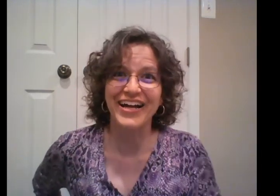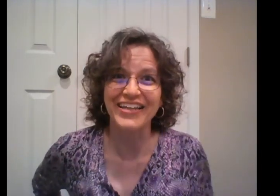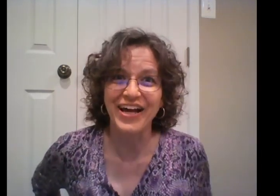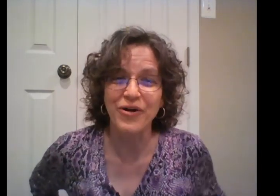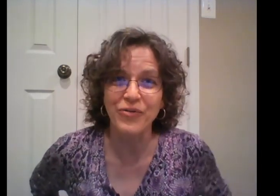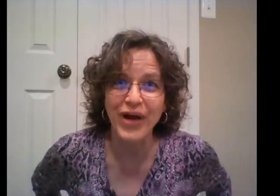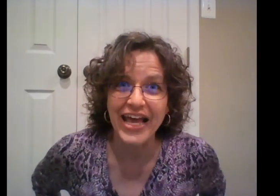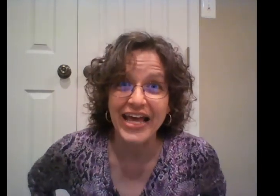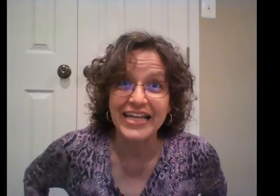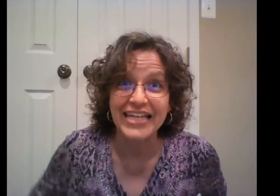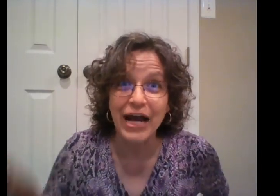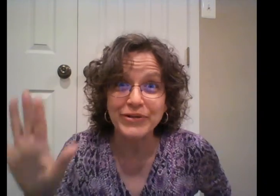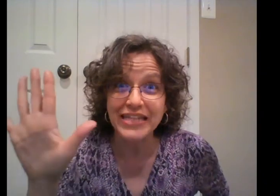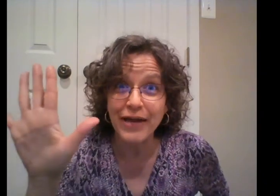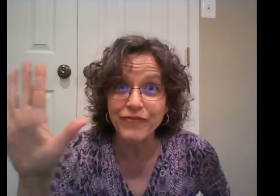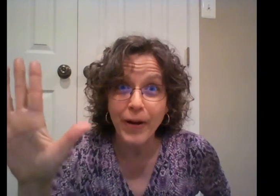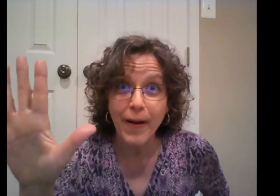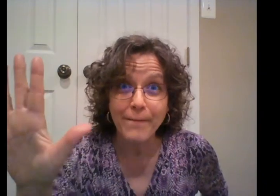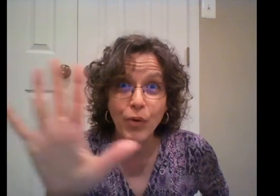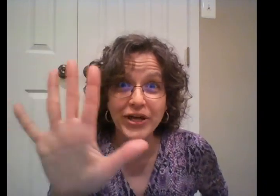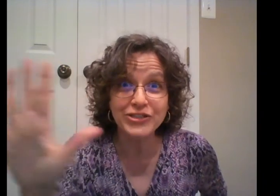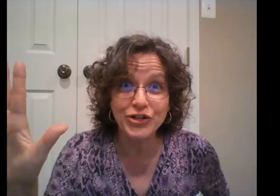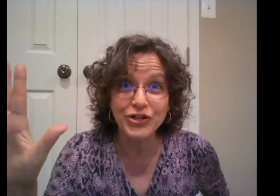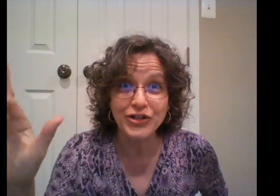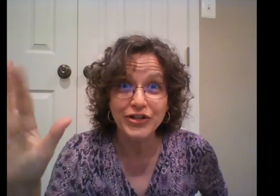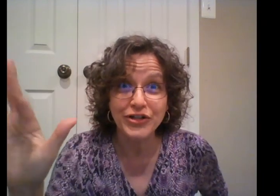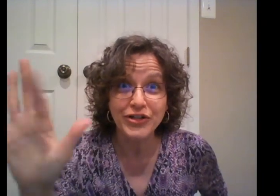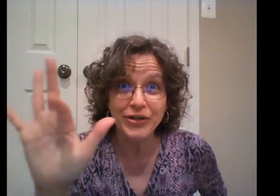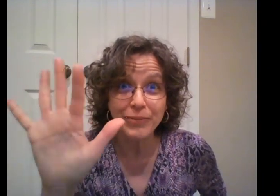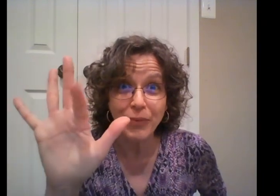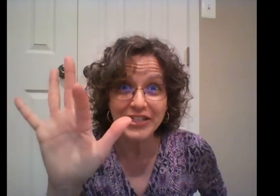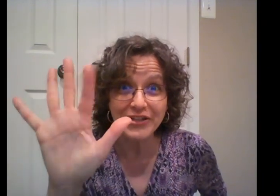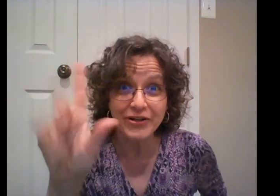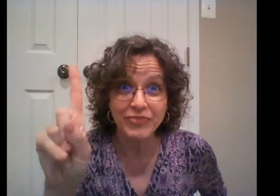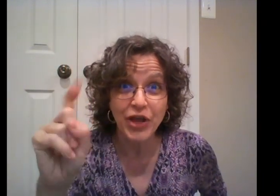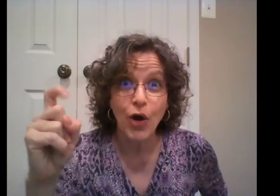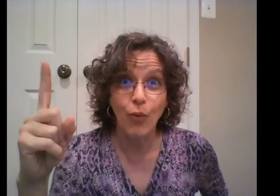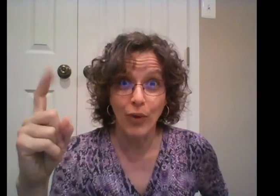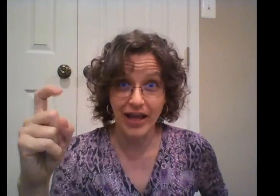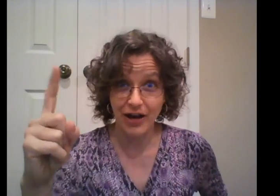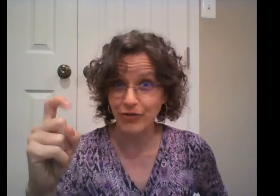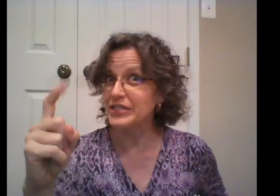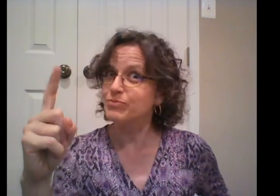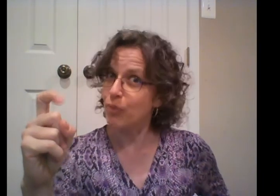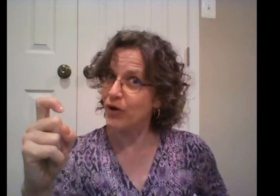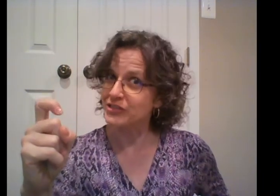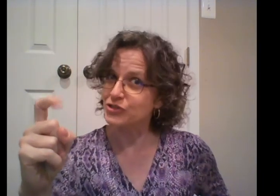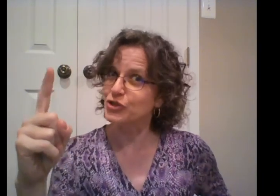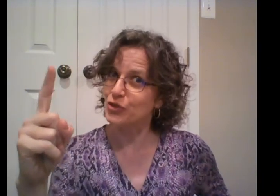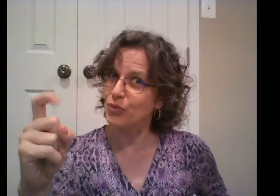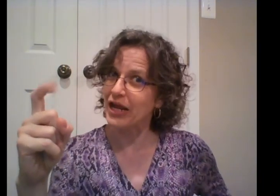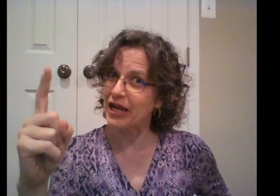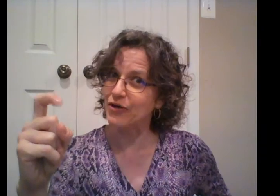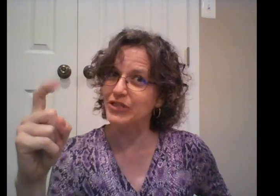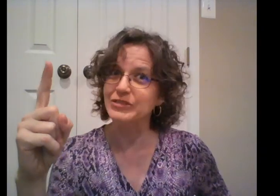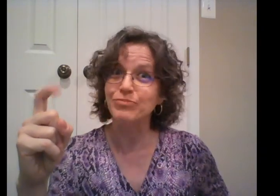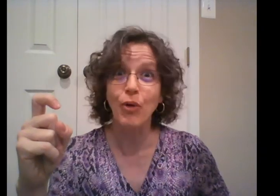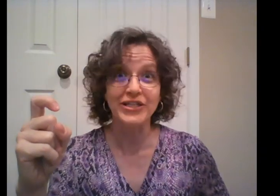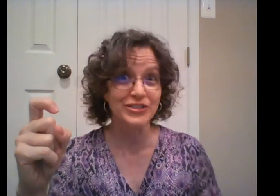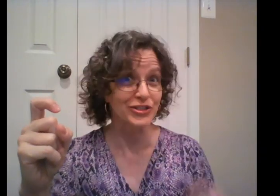away. Now it's time for Pointer. Pointer. Where is Pointer? Where is Pointer?